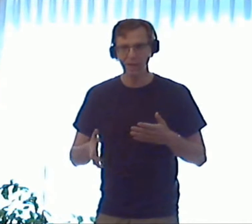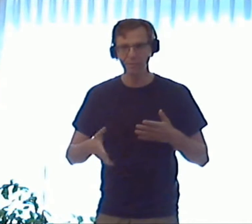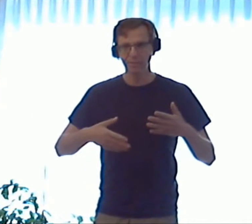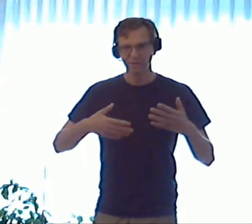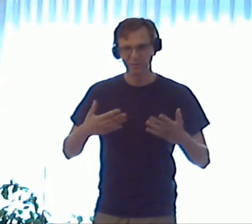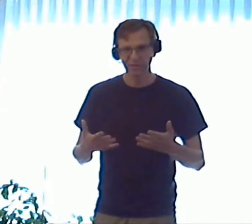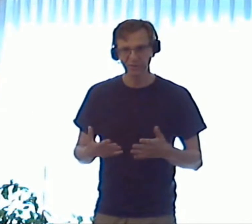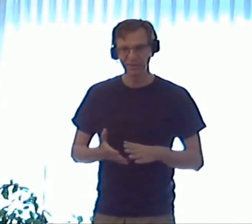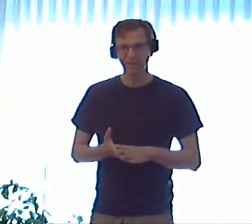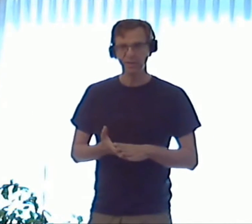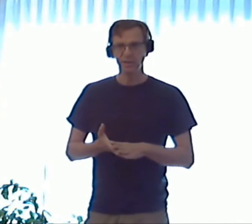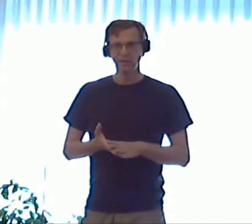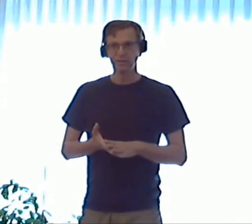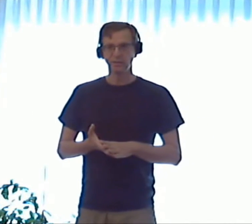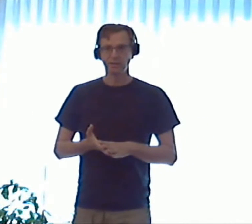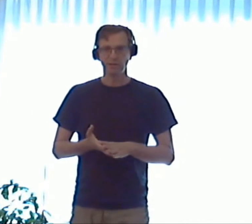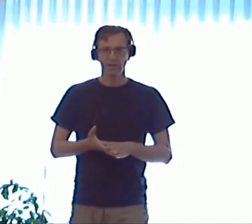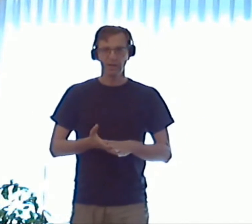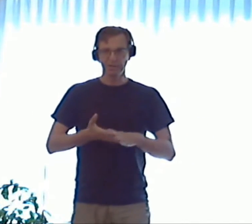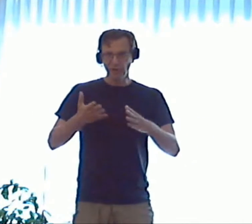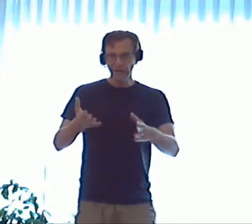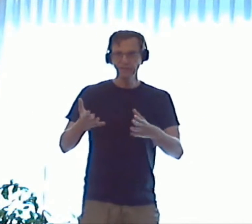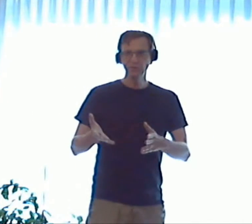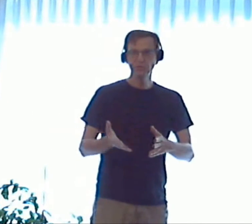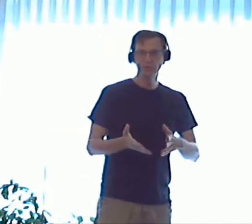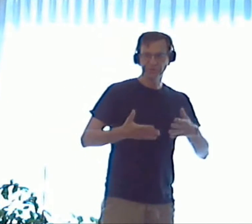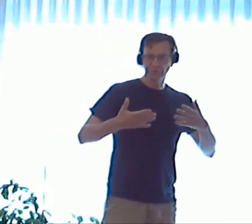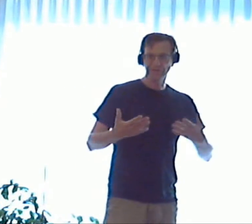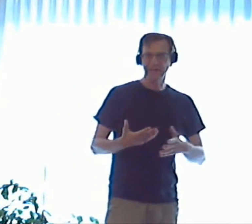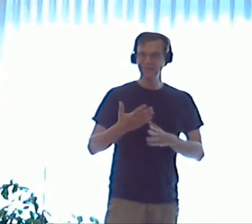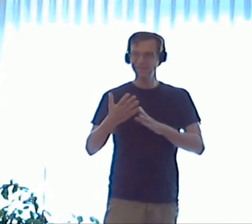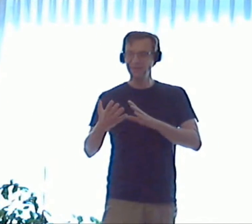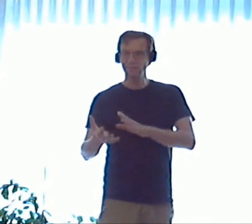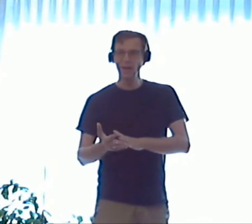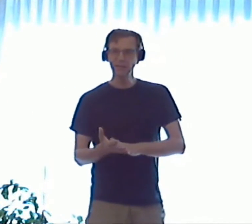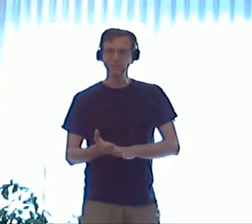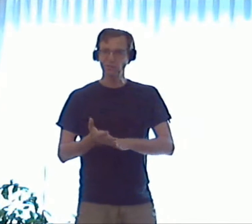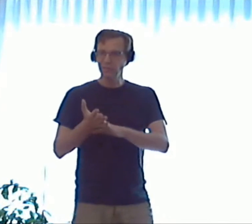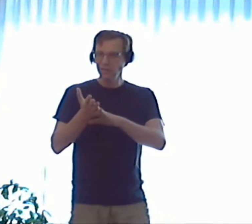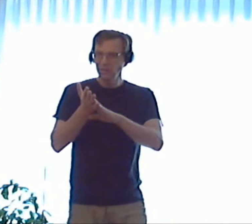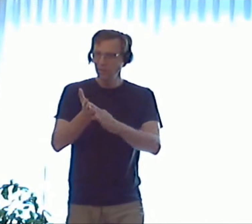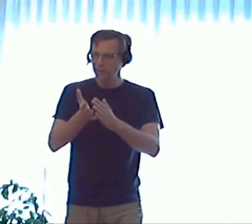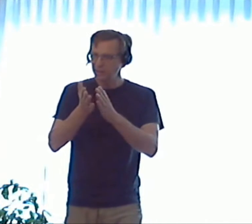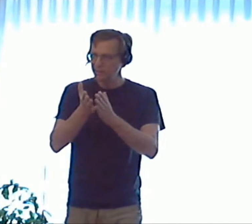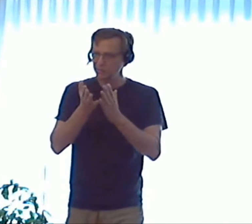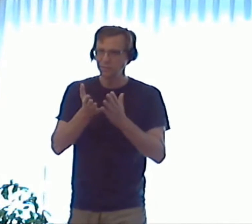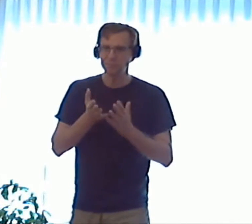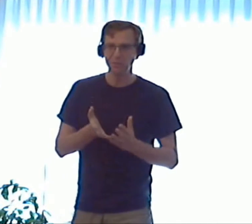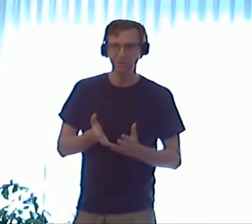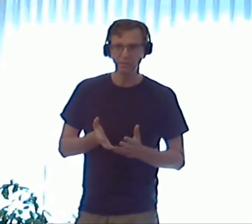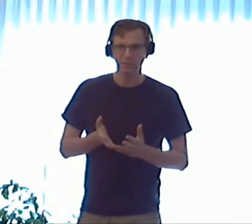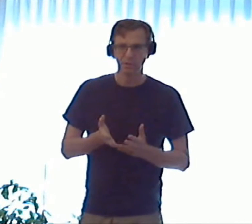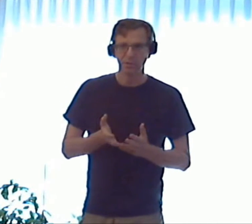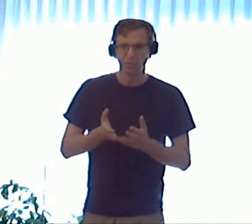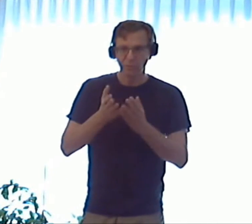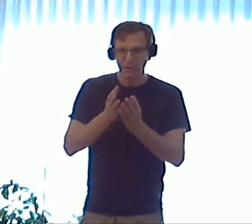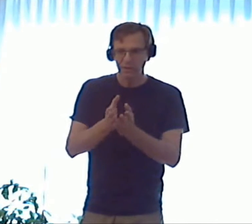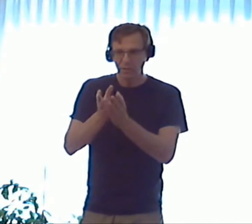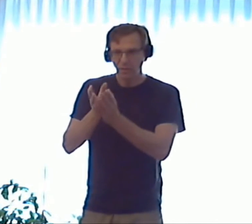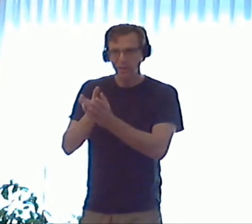But what I'm suggesting here in inviting you is to engage in that practice of really looking into that mirror,